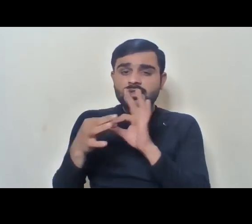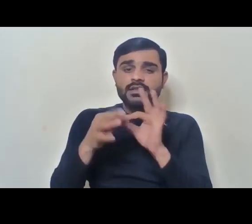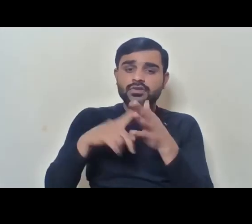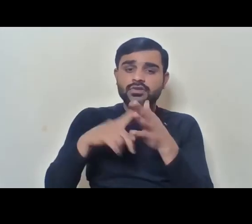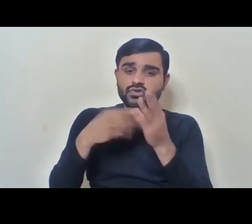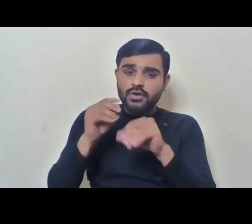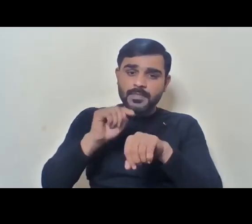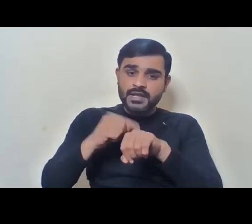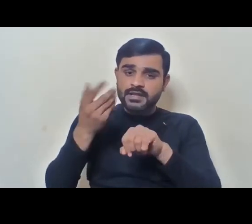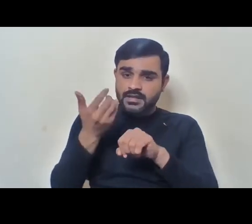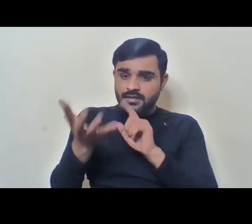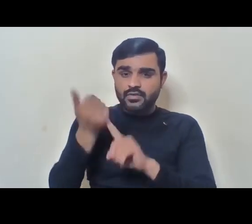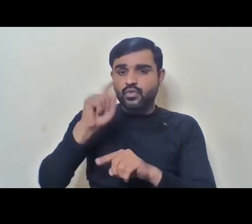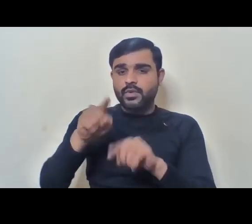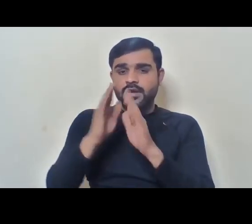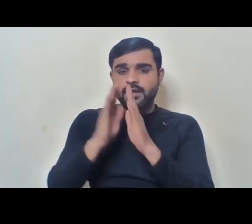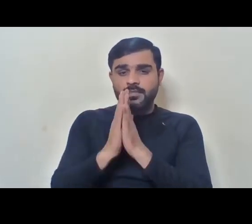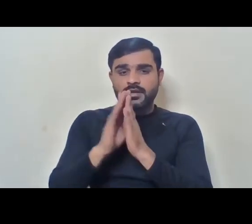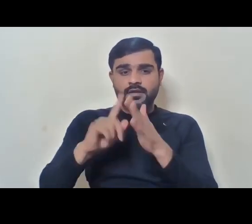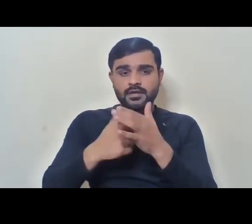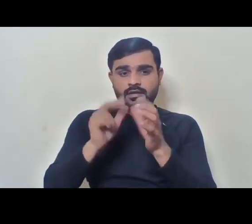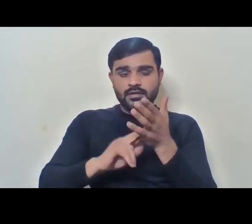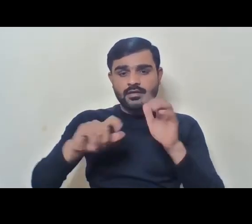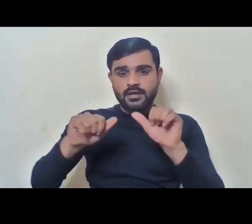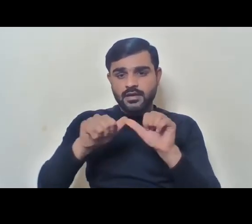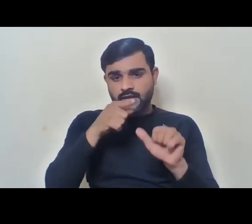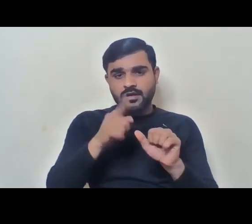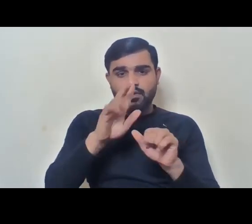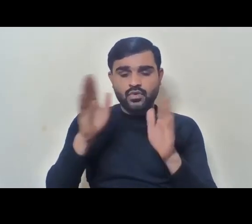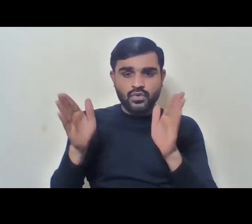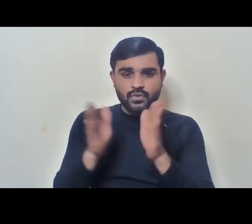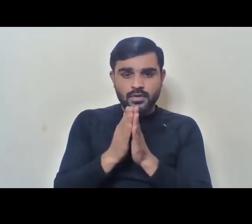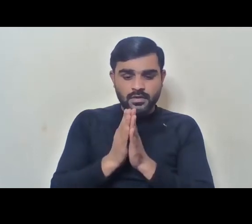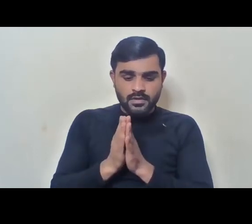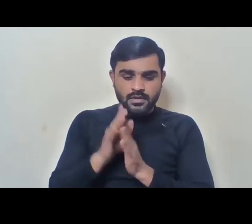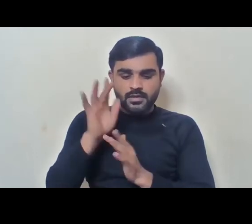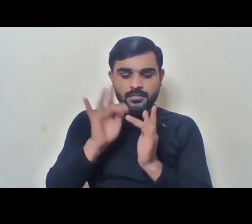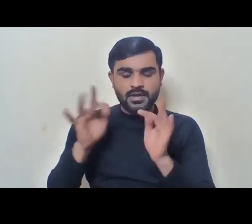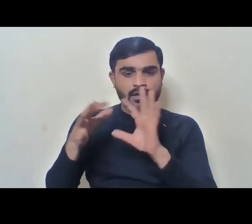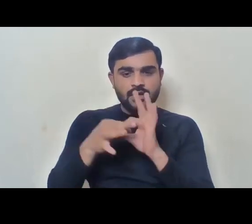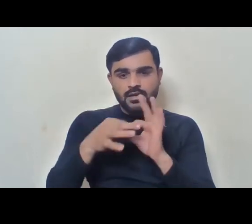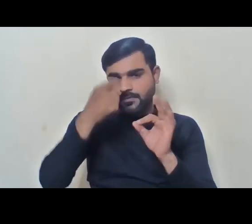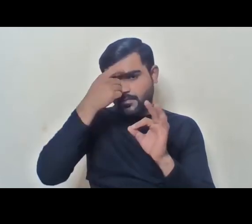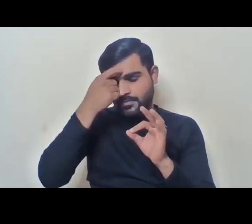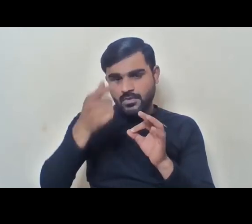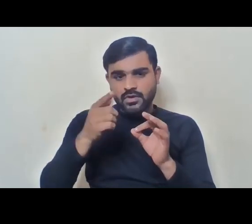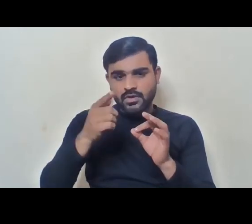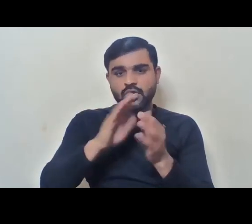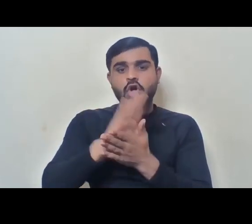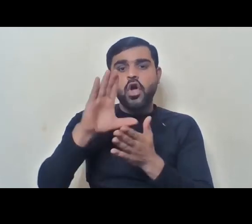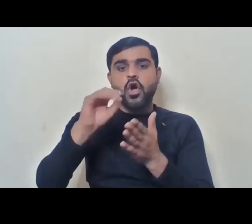please put that across. And one request to Jaina before she winds up. Could you also touch upon the issue of horizontal reservation?